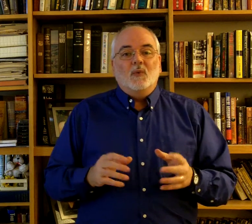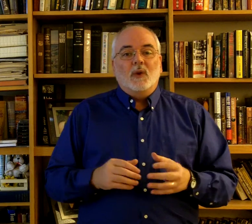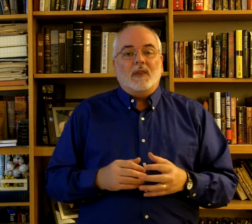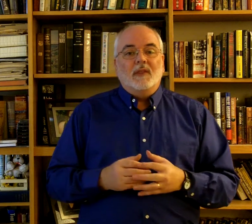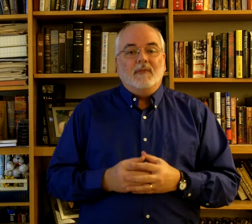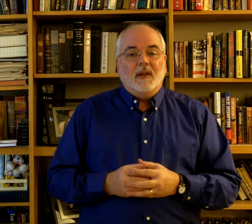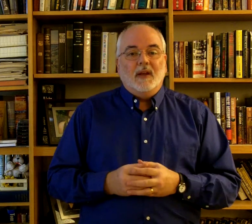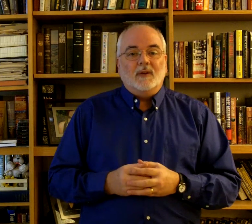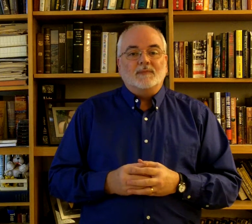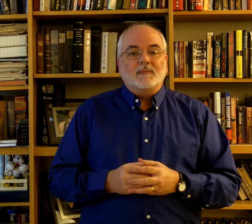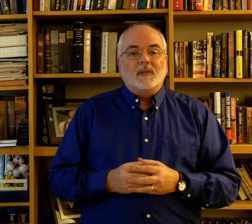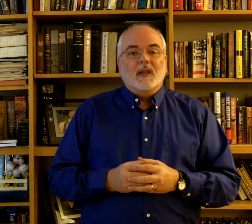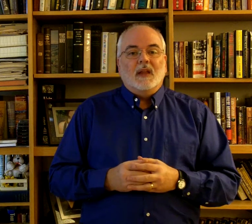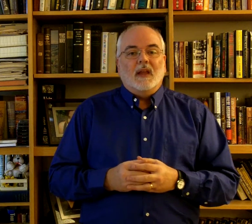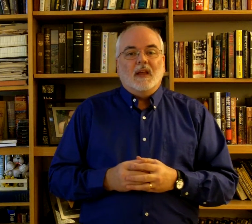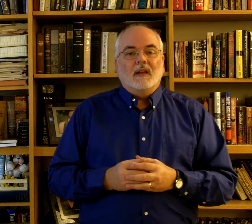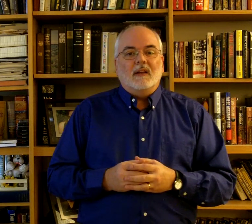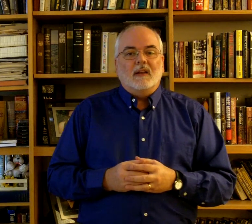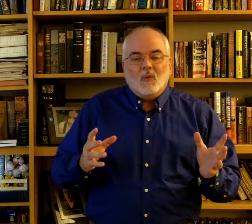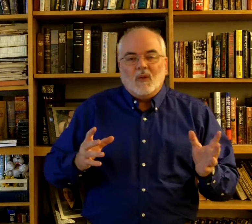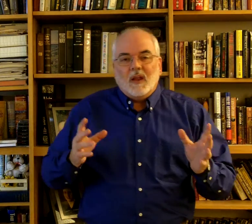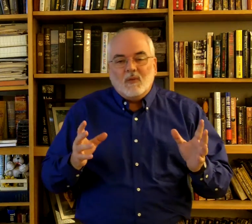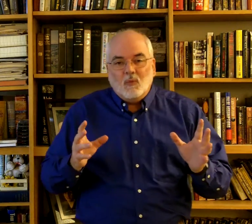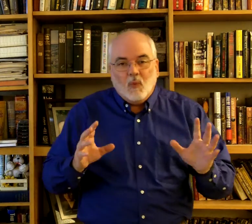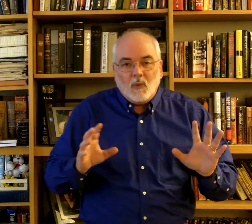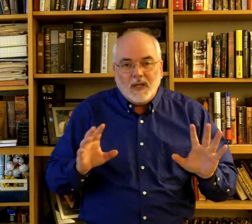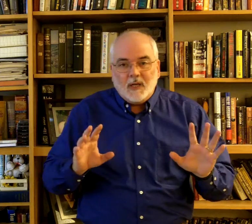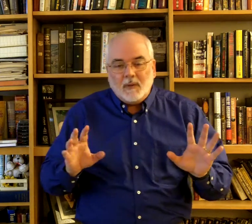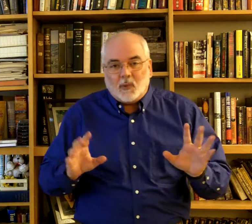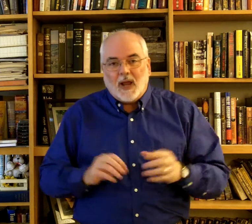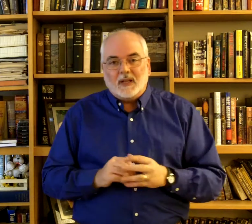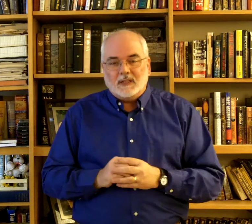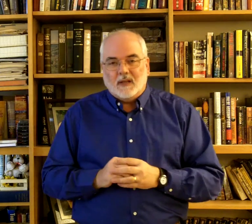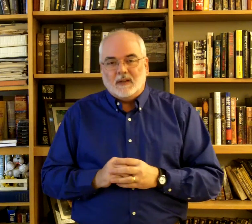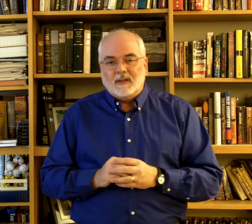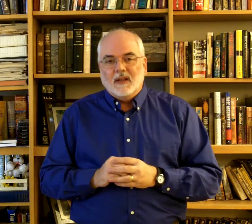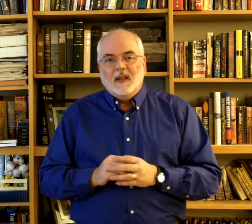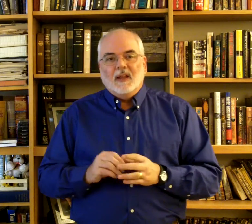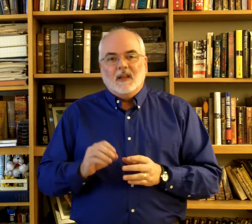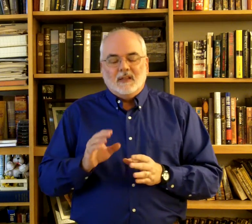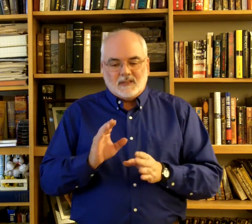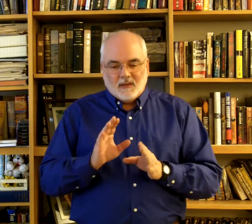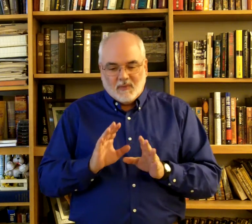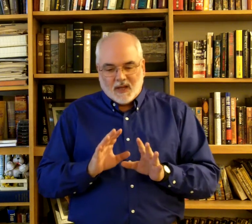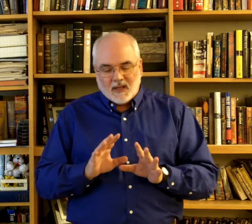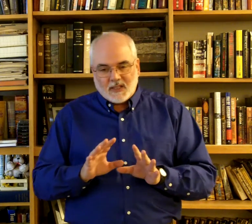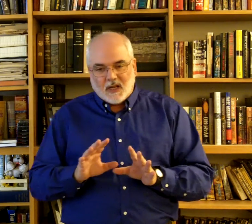with the video. And, what we need to be practicing is making the signs